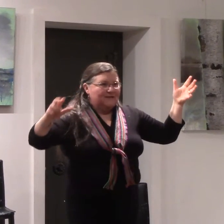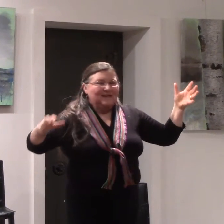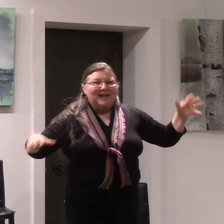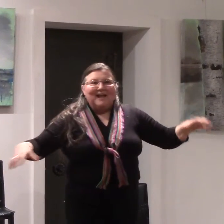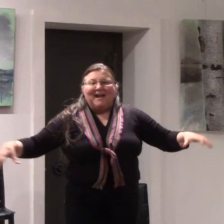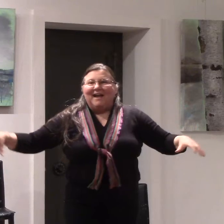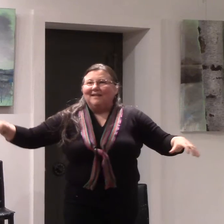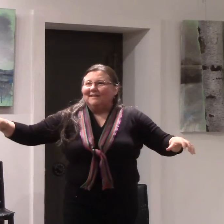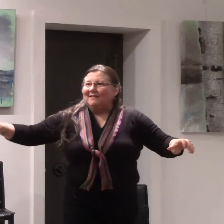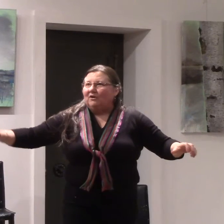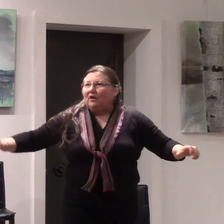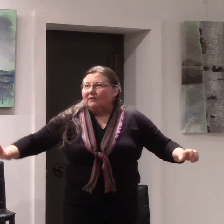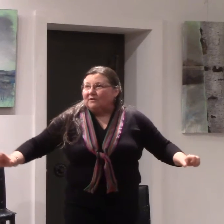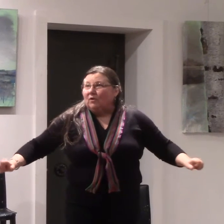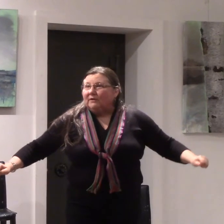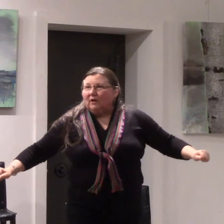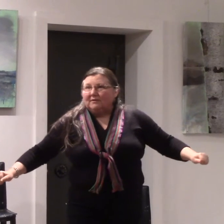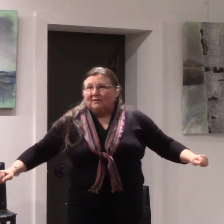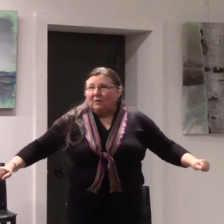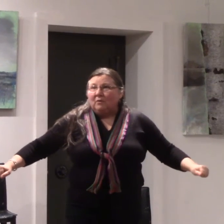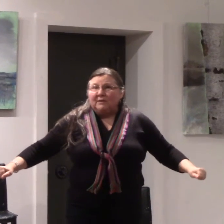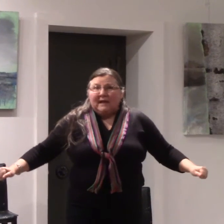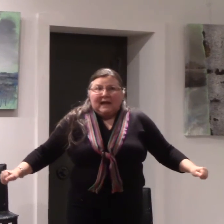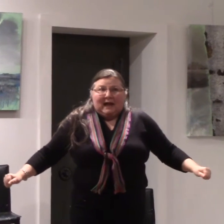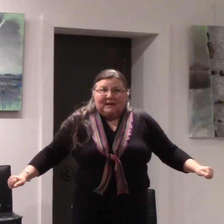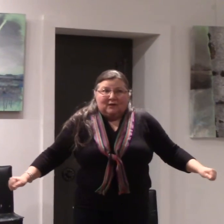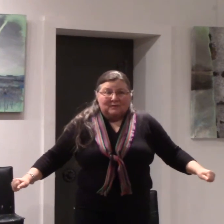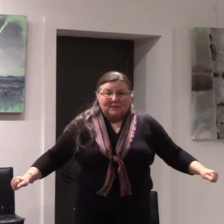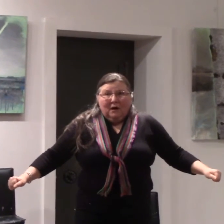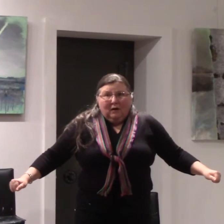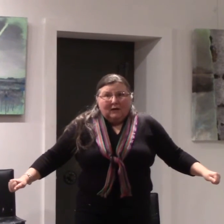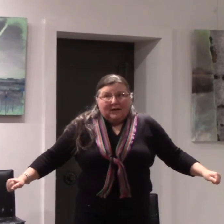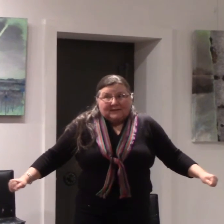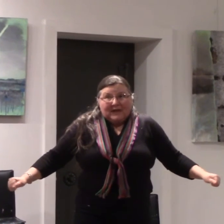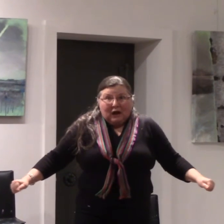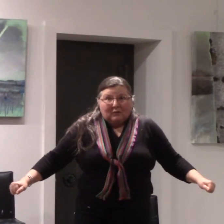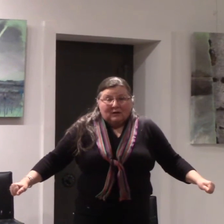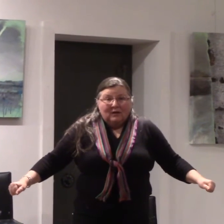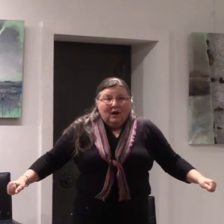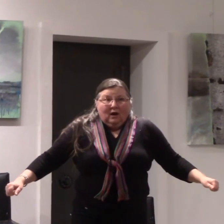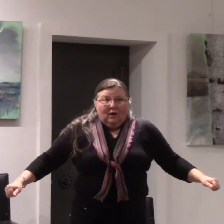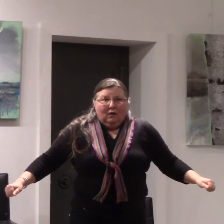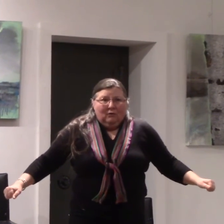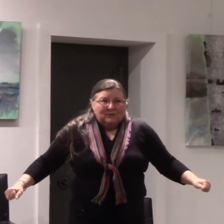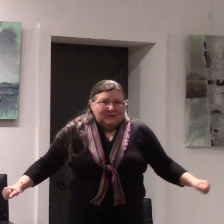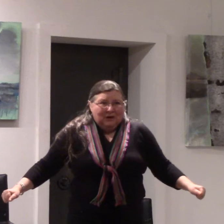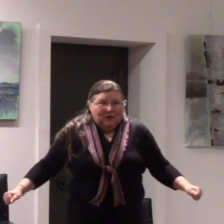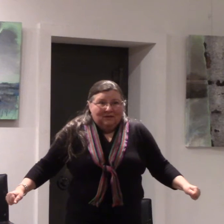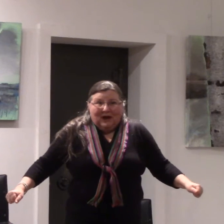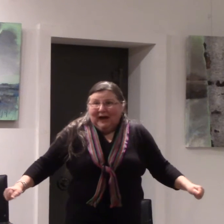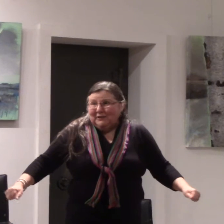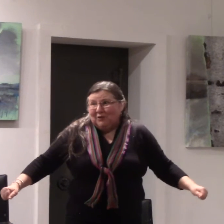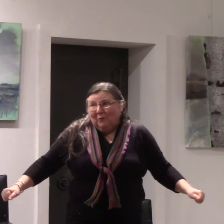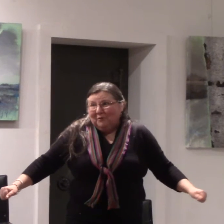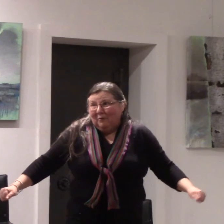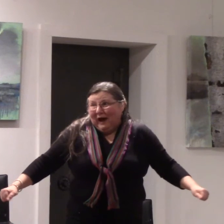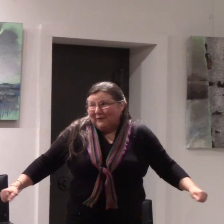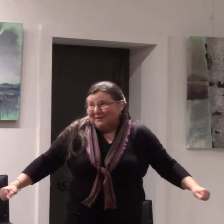and the scholar is holding onto the boat and he goes in terror oh dear I don't know how to